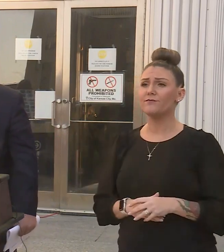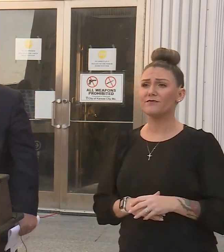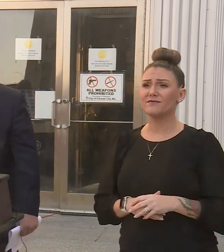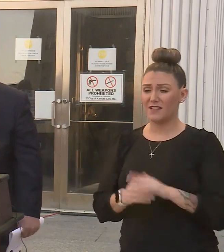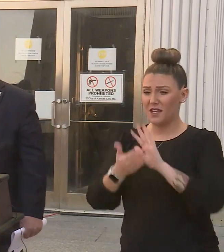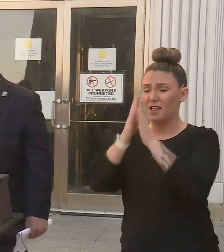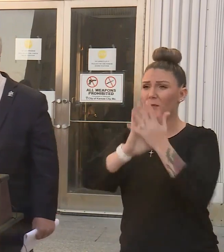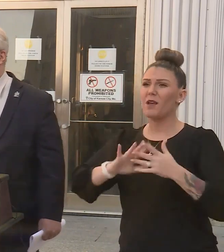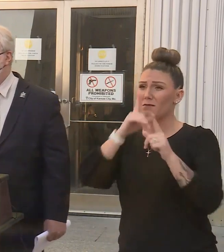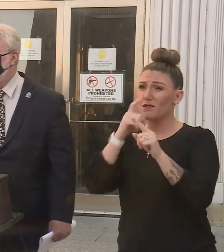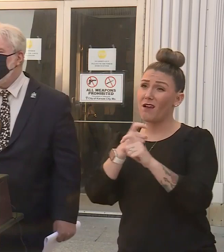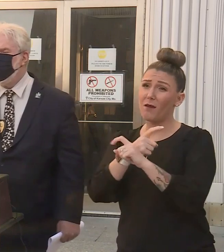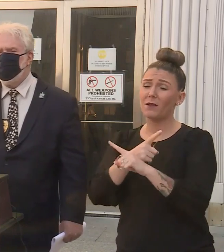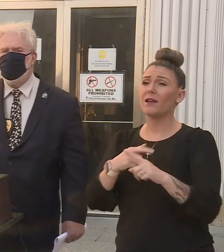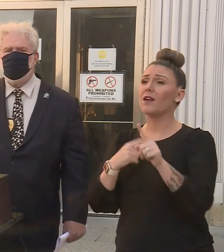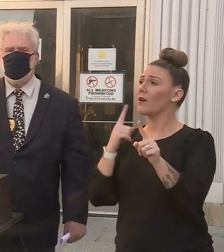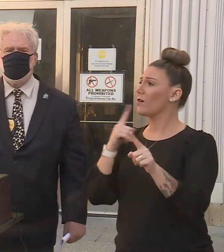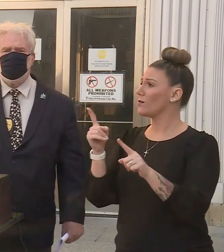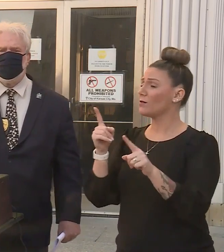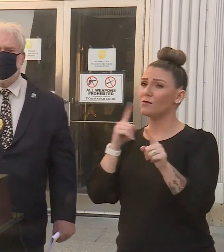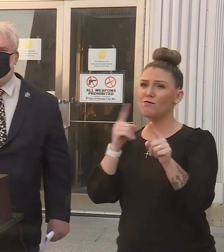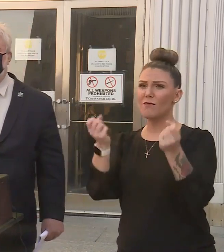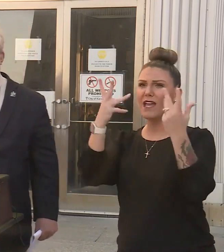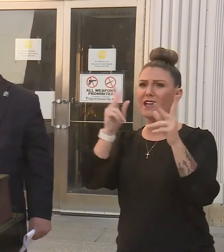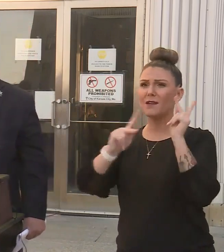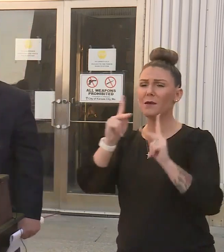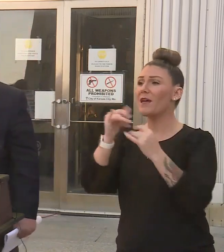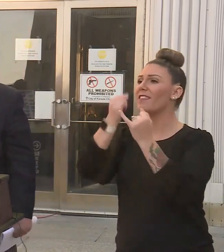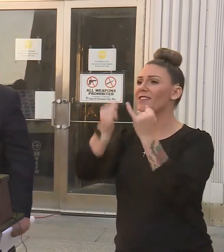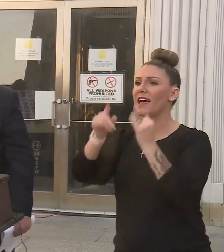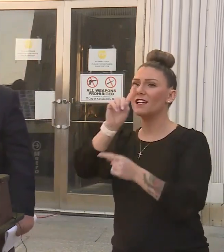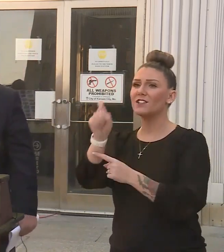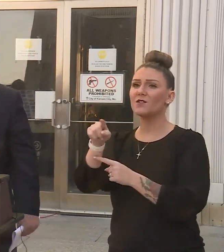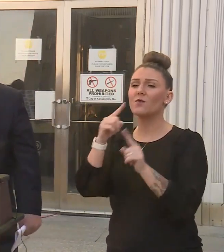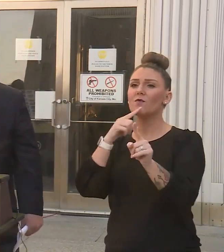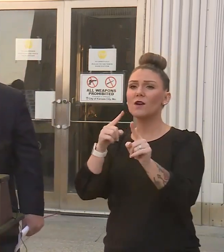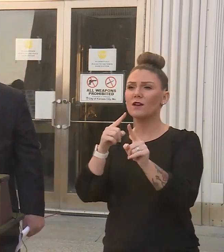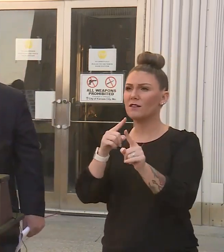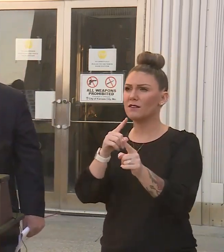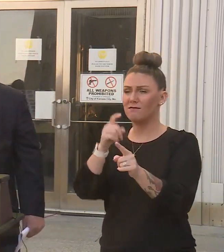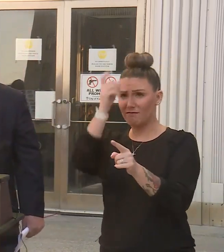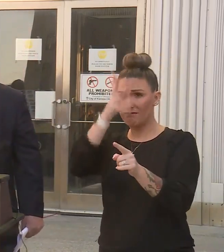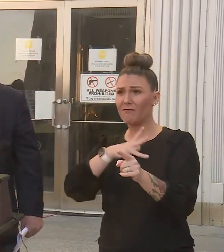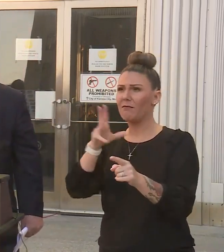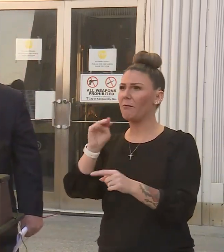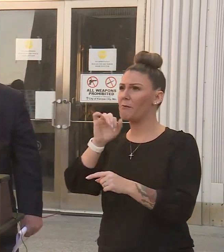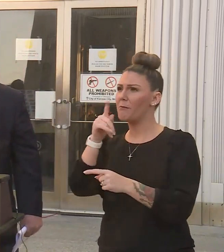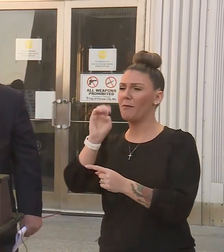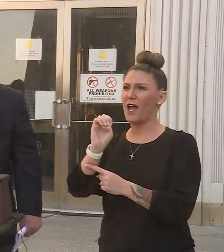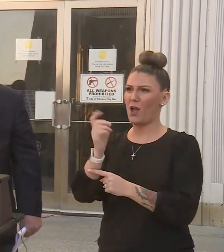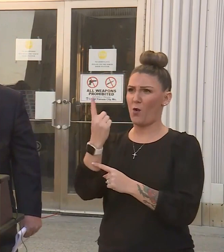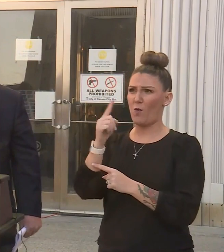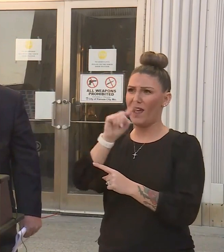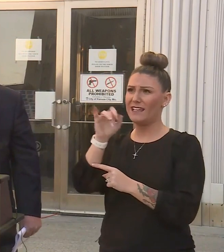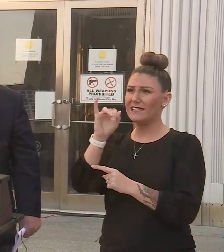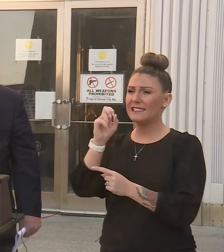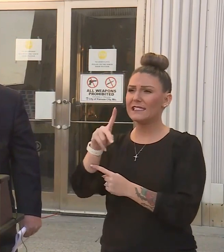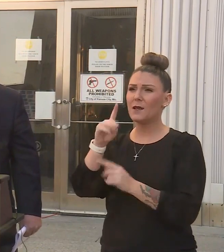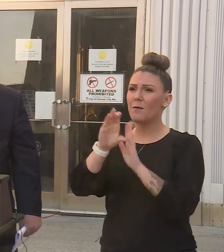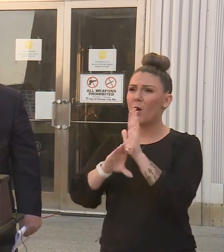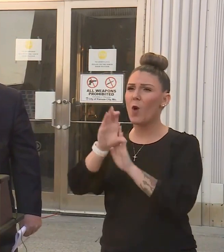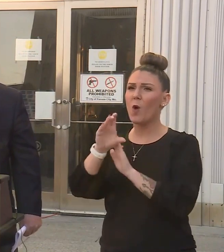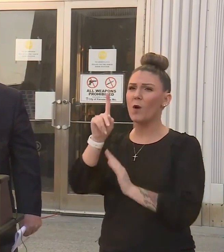It's pretty complicated. Dr. Archer, you got, you got at least one zip code in Kansas City, Missouri,